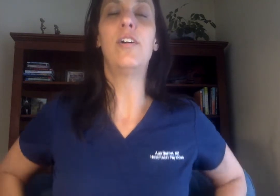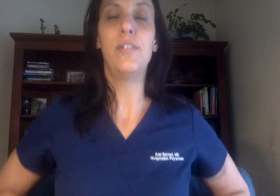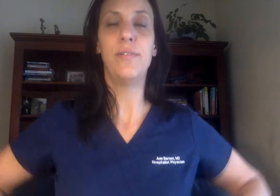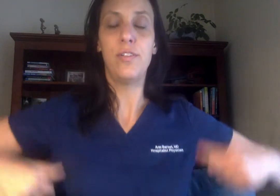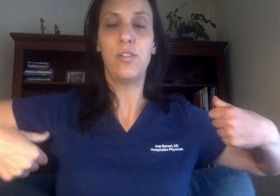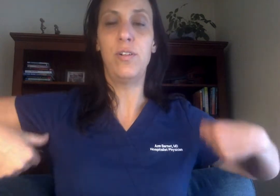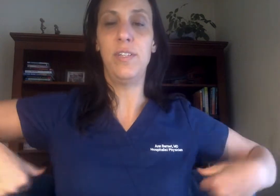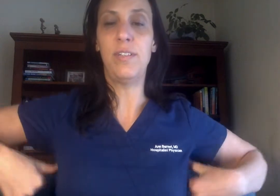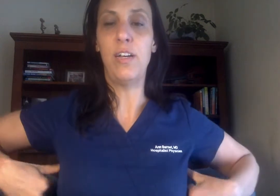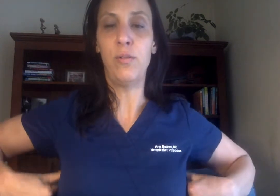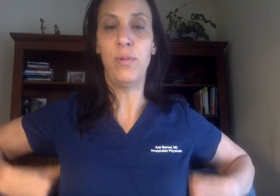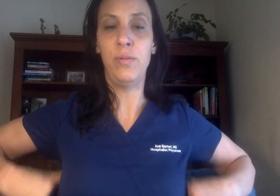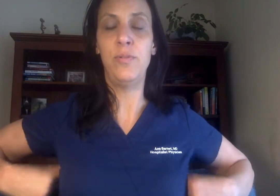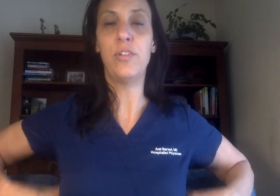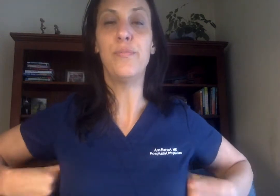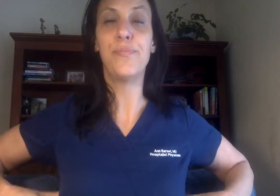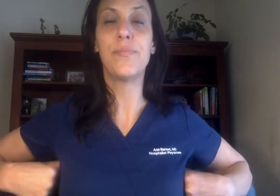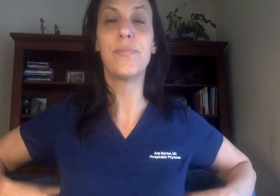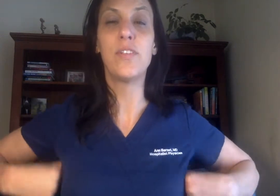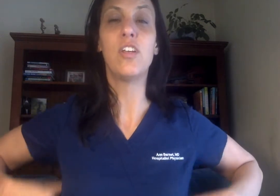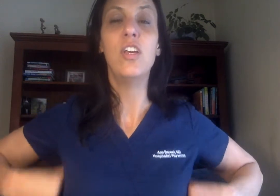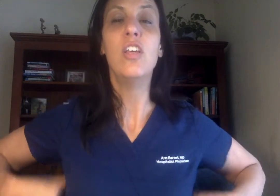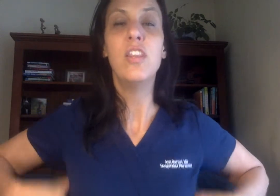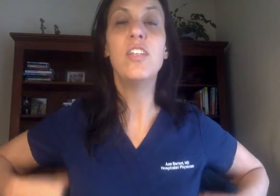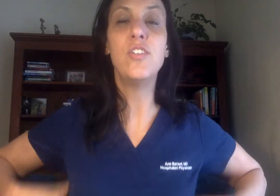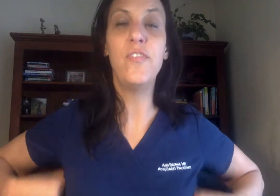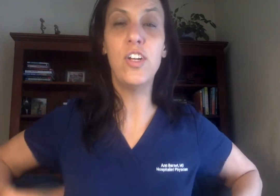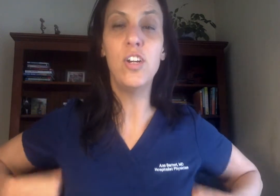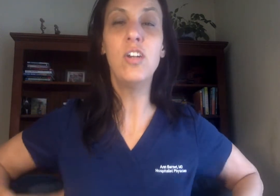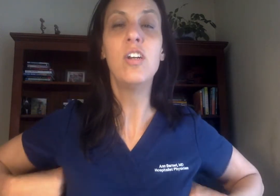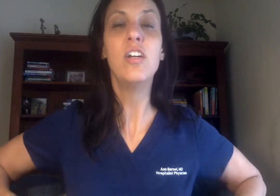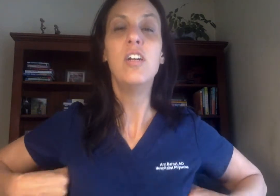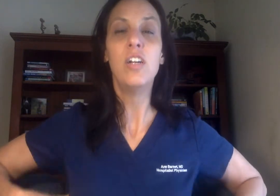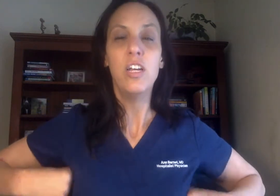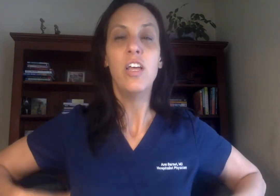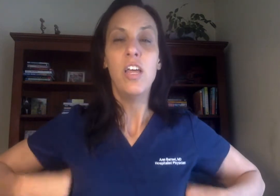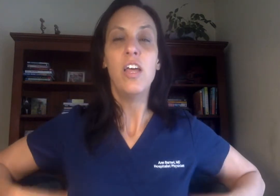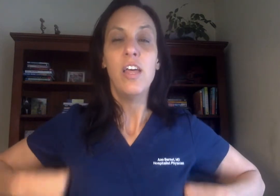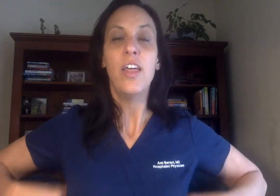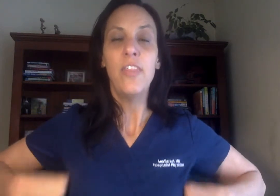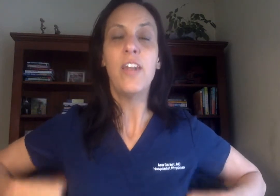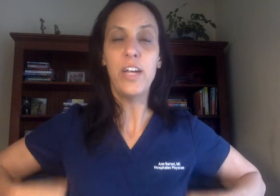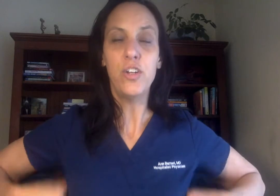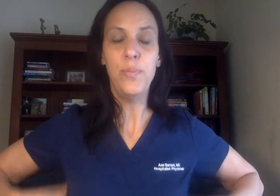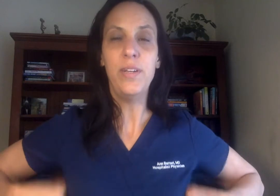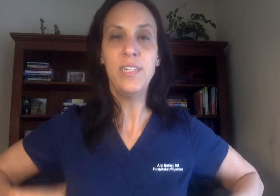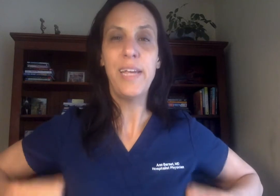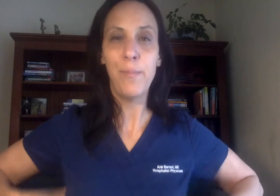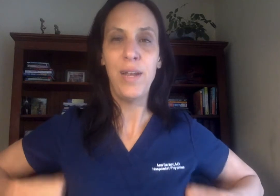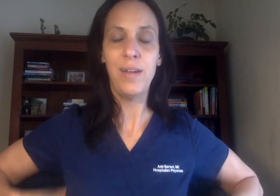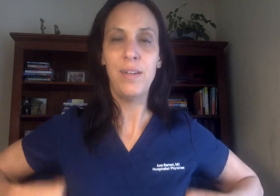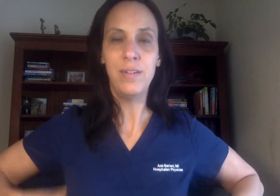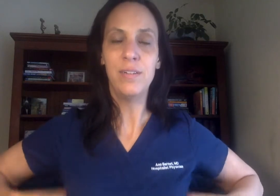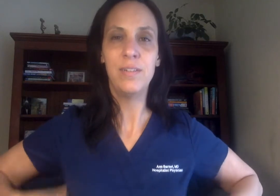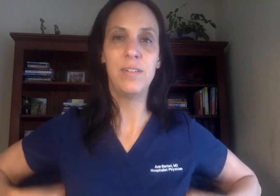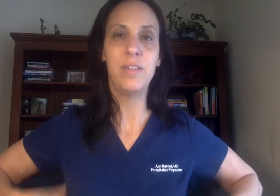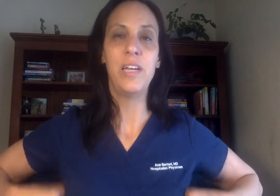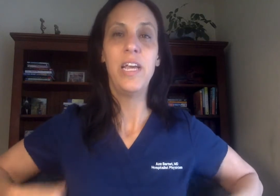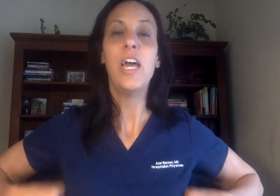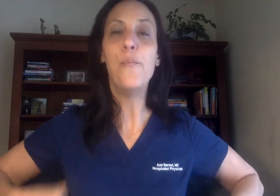Let's go to the side of the ribs. This fear I acknowledge be contaminated and